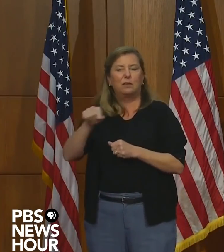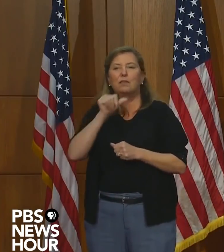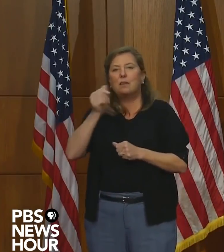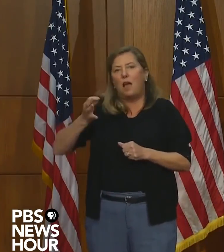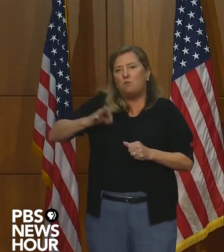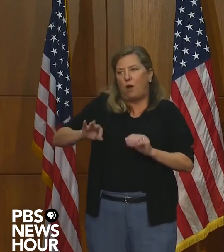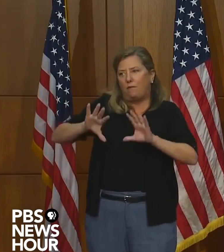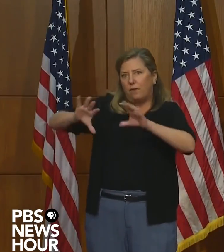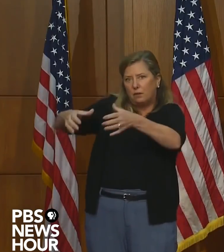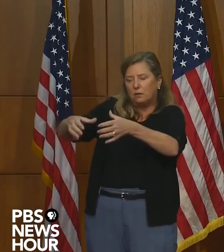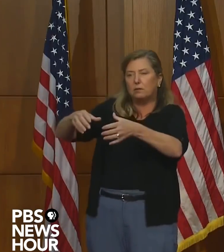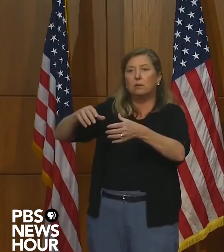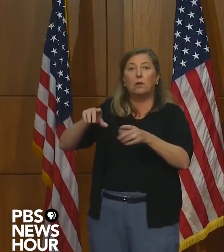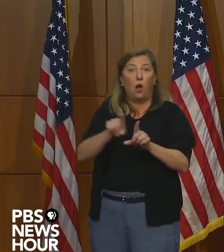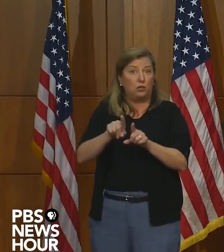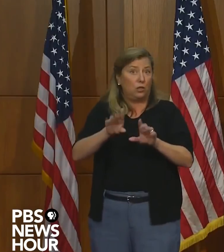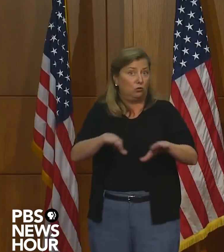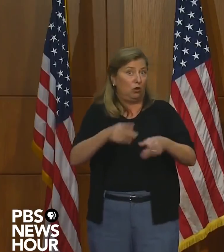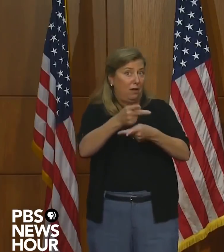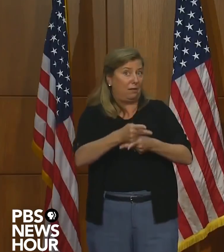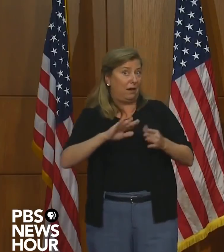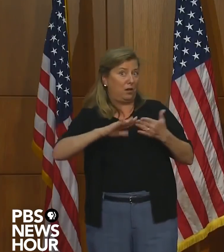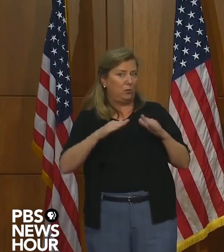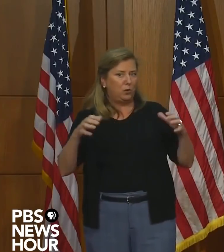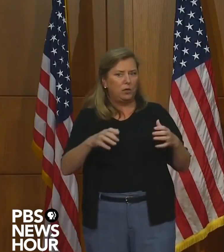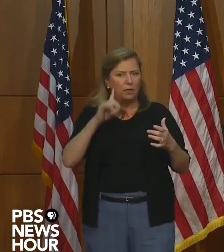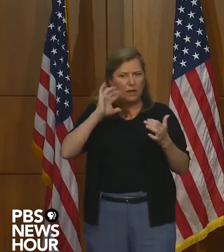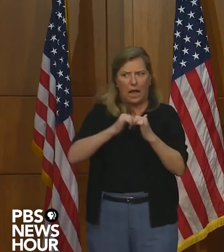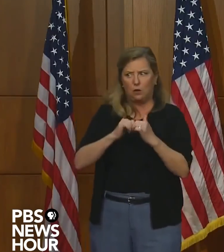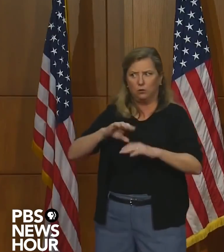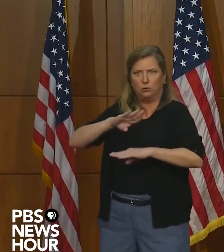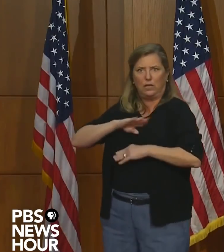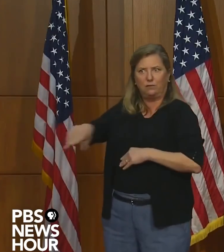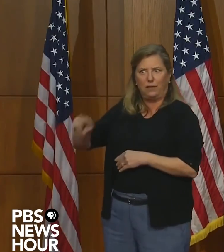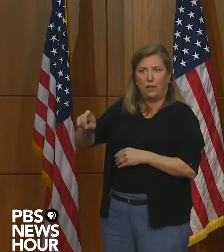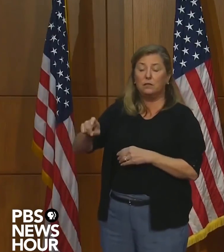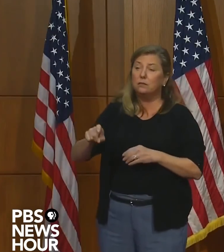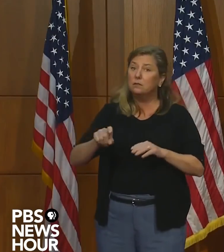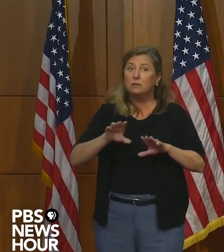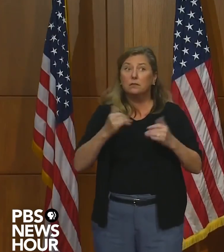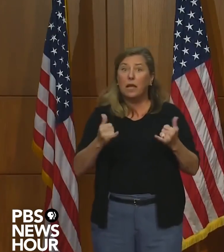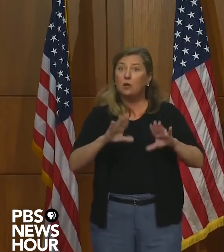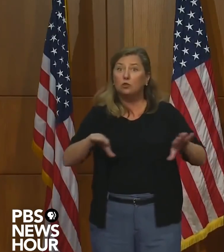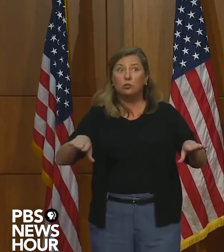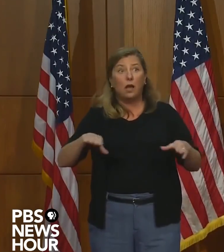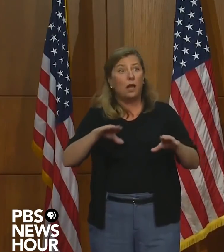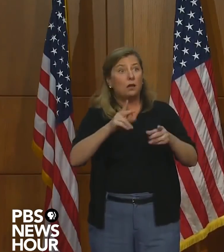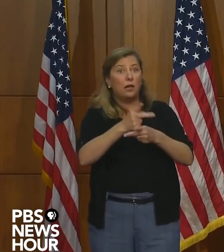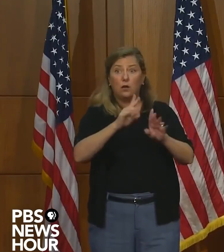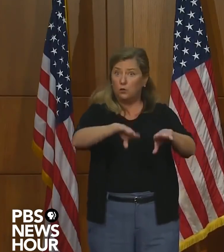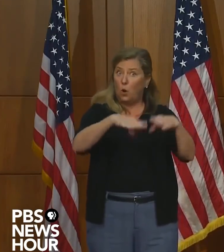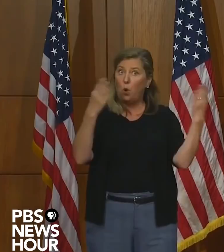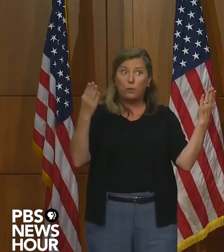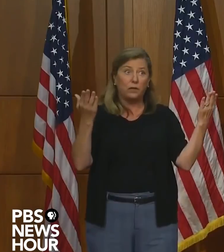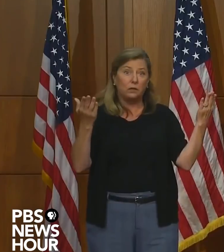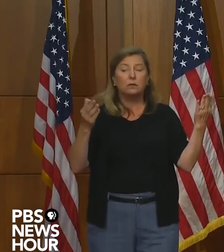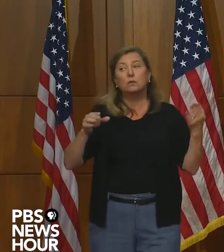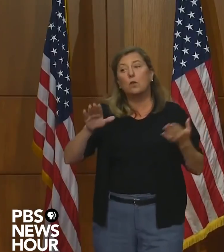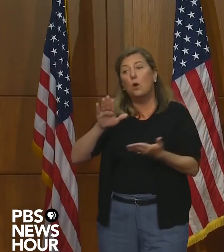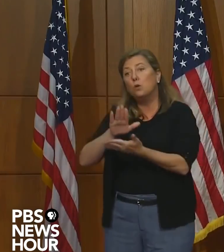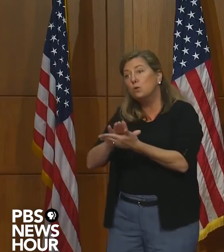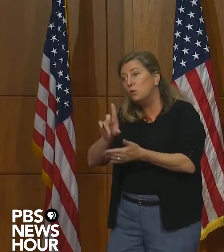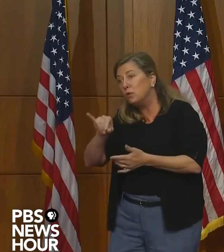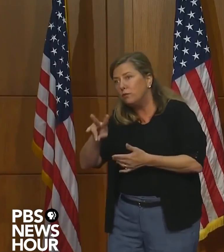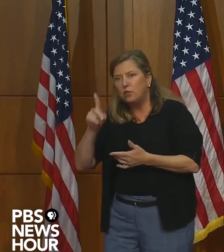community and the childcare community that can think about filling this gap. Childcare is open. And so school divisions are going to have to think about unique